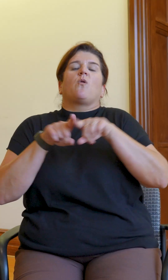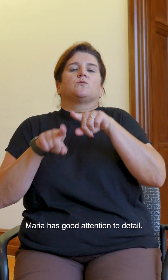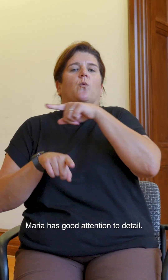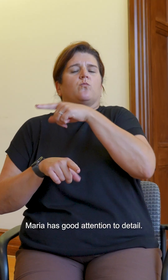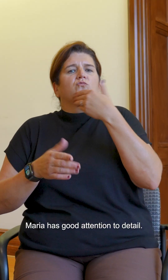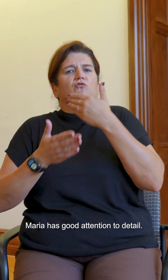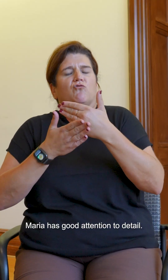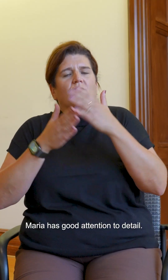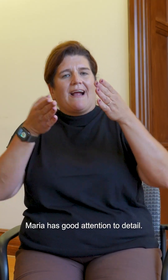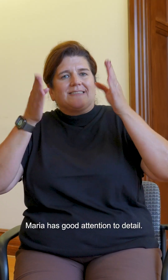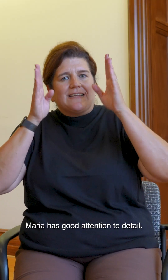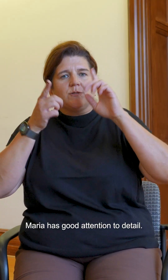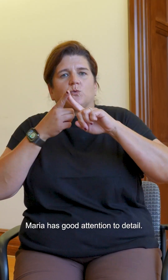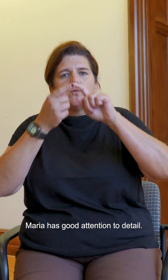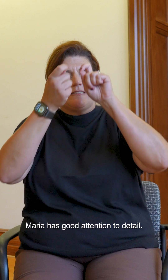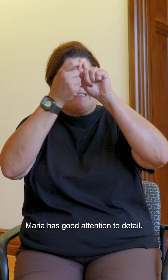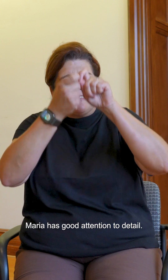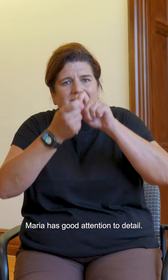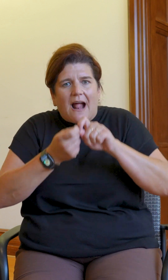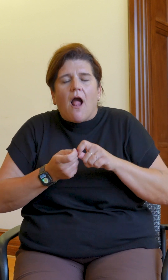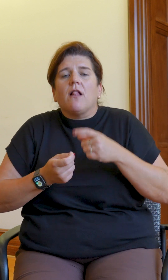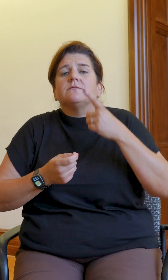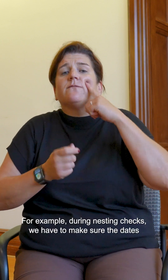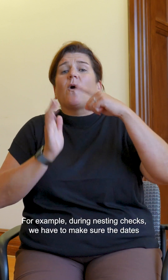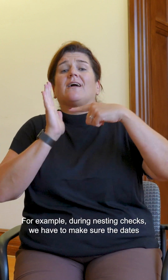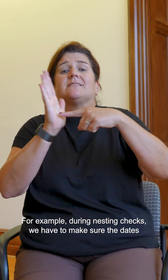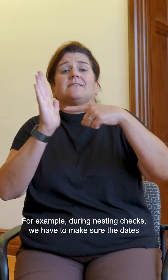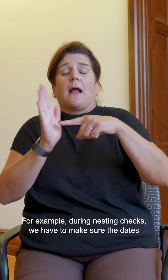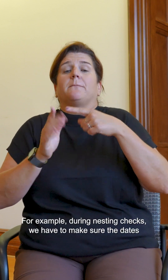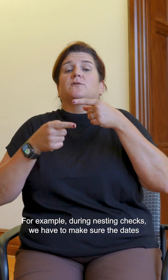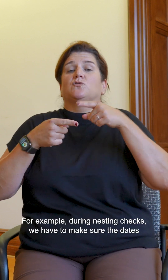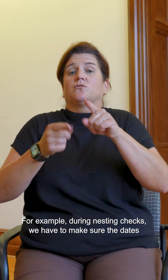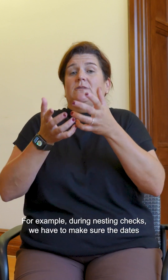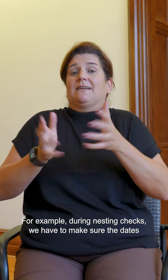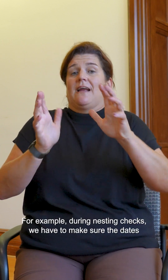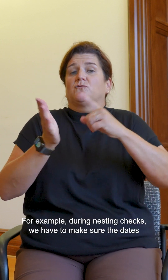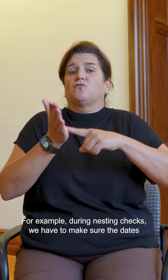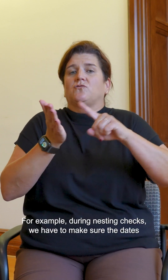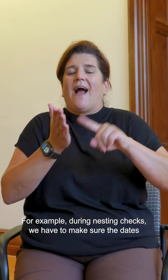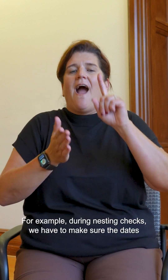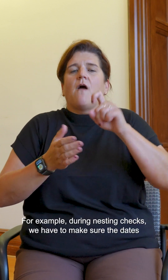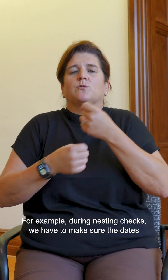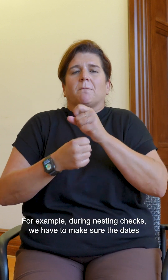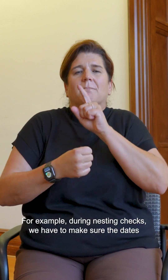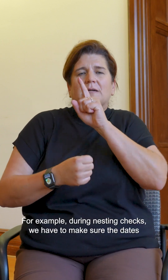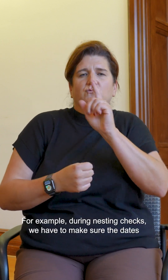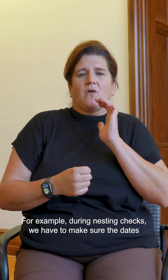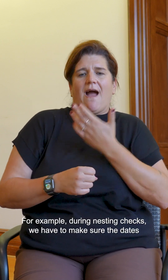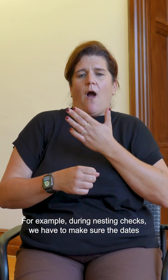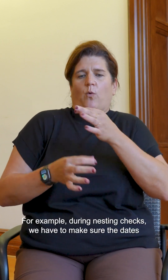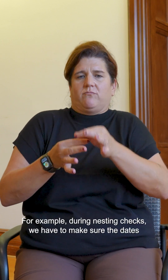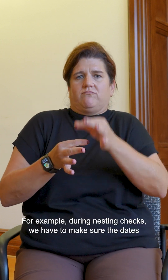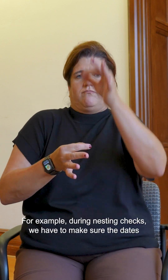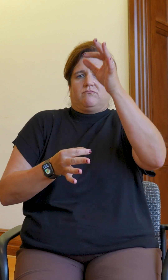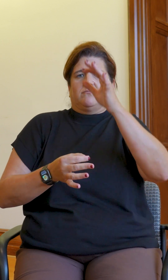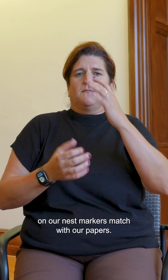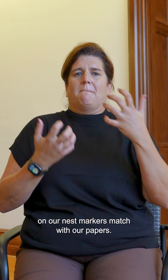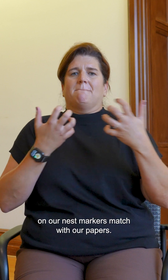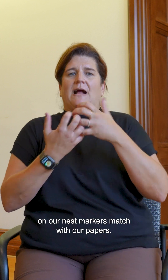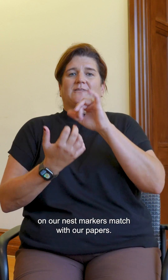Maria has good attention to detail. For example, during nesting checks, we have to make sure the dates on our nest